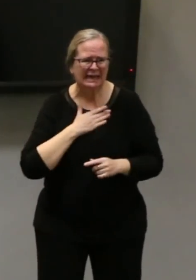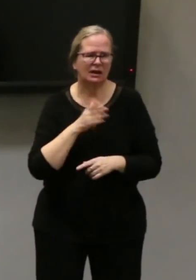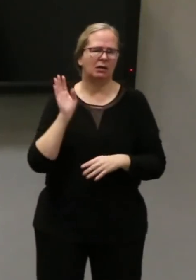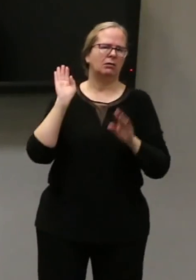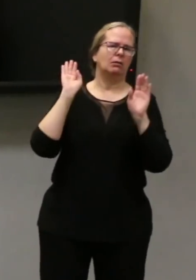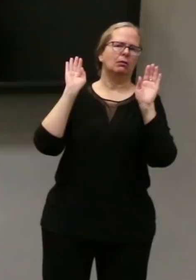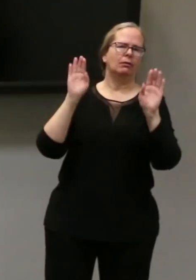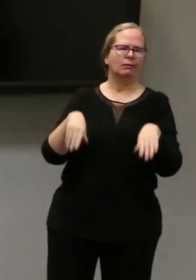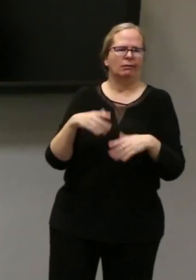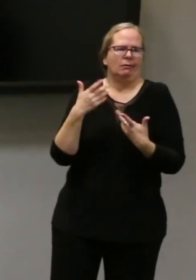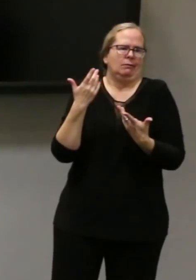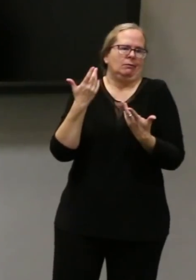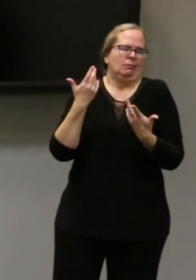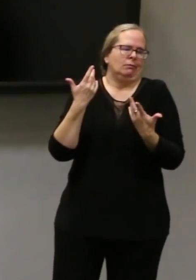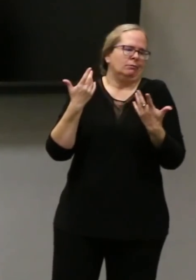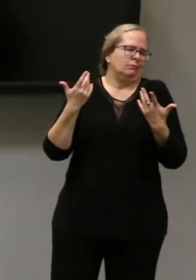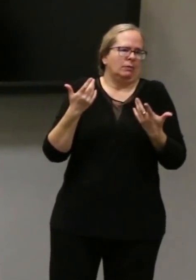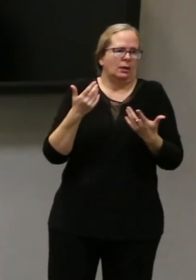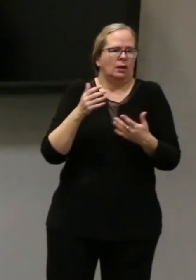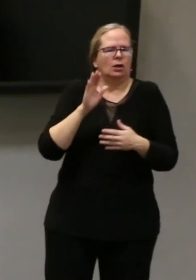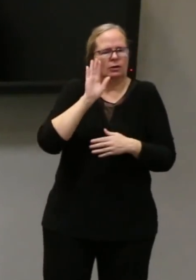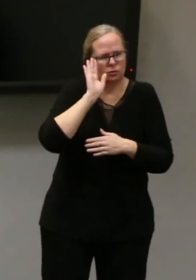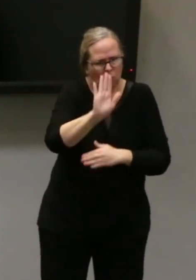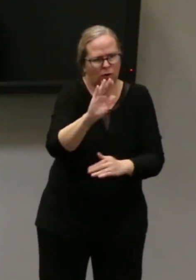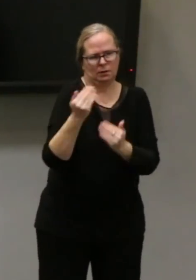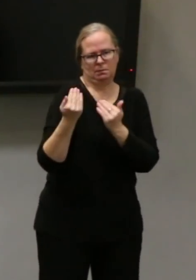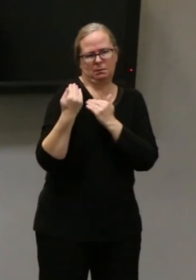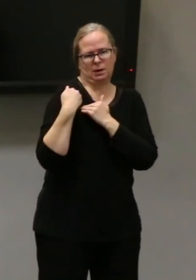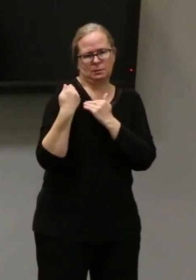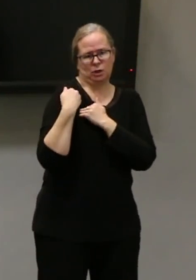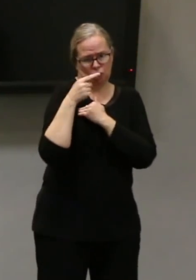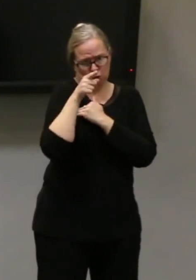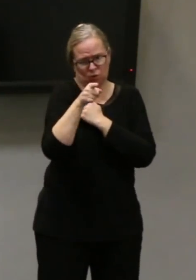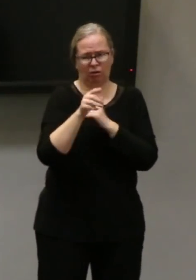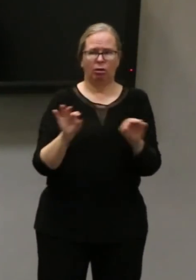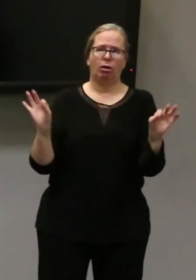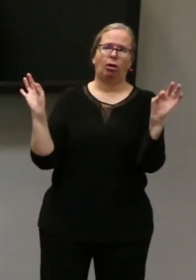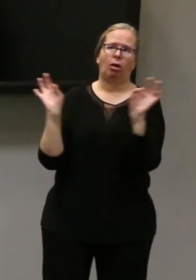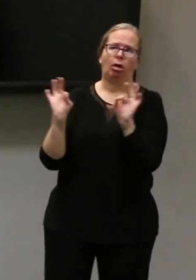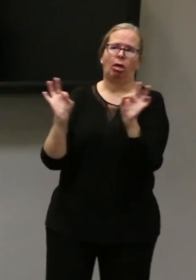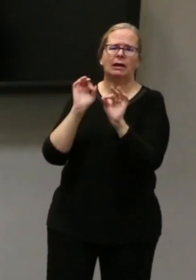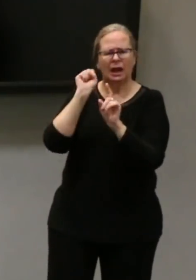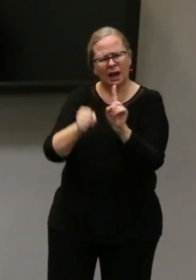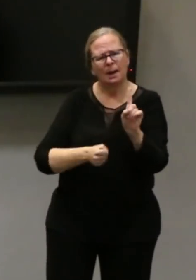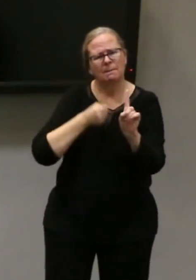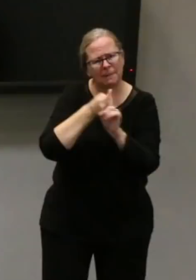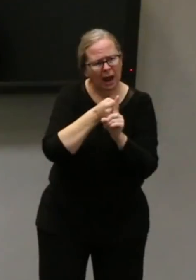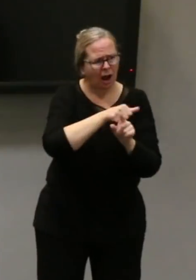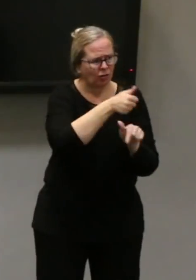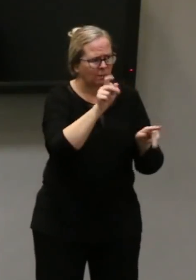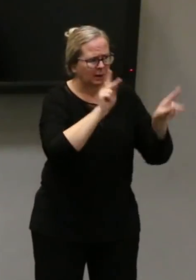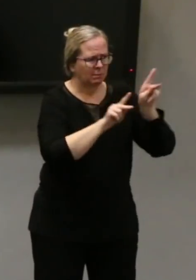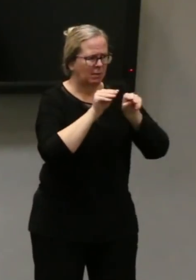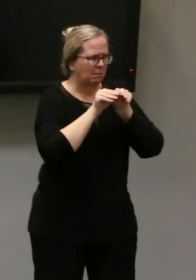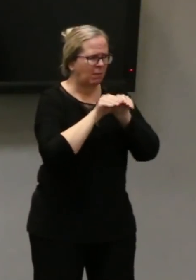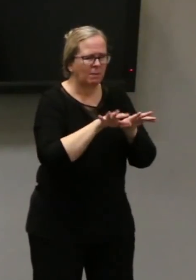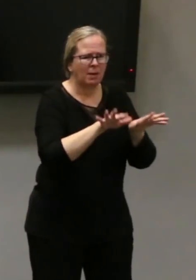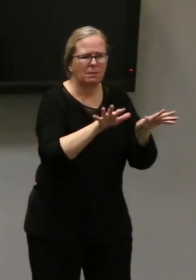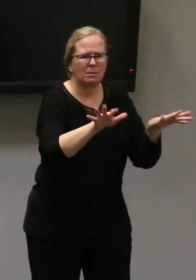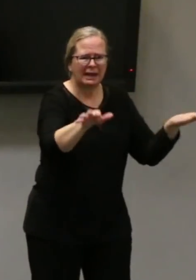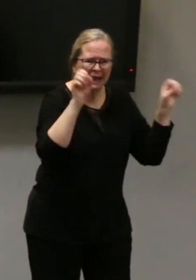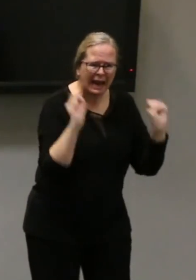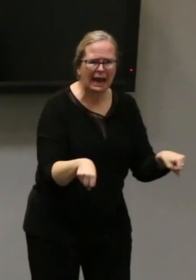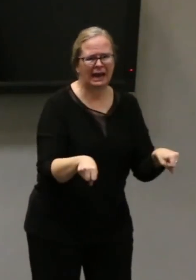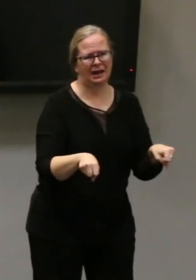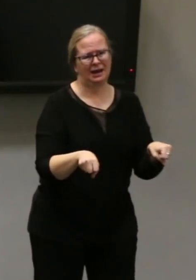actions right now can impact the health of others. I know no one means intentional harm but someone's loved ones might become critically